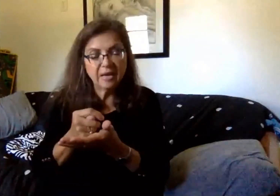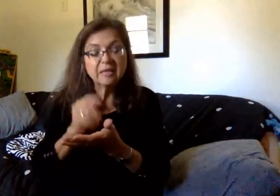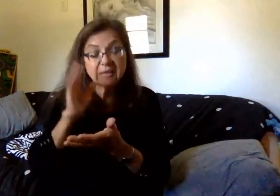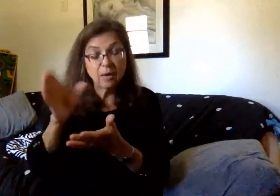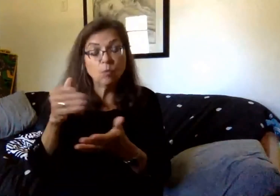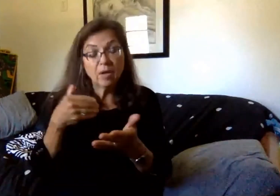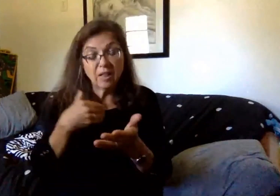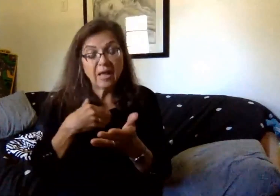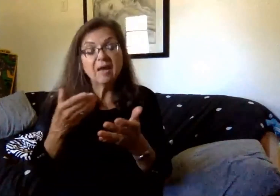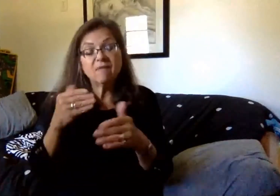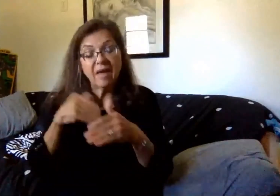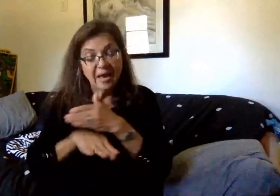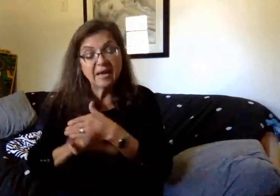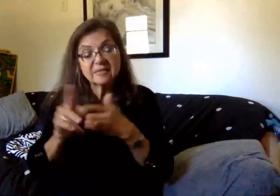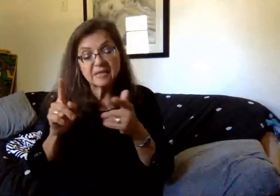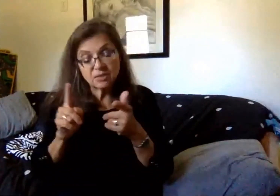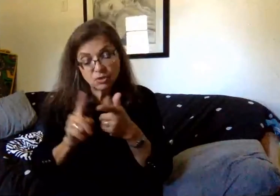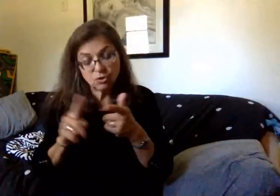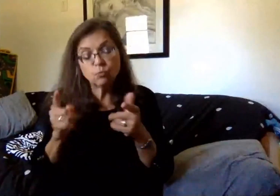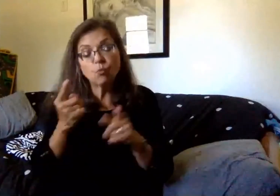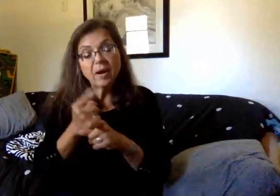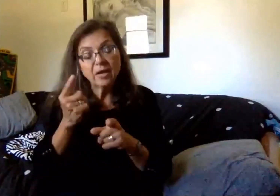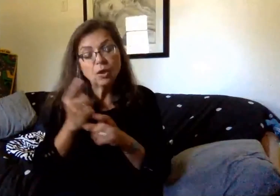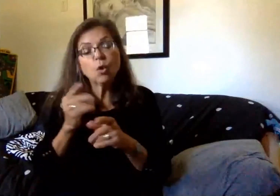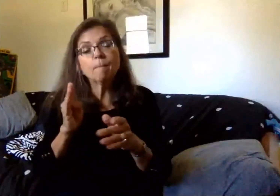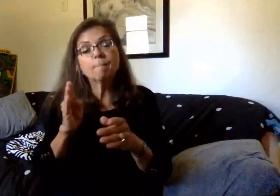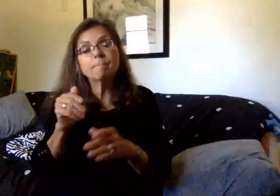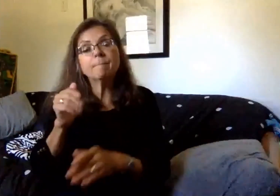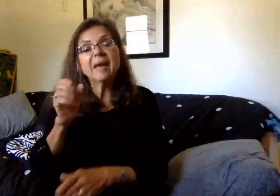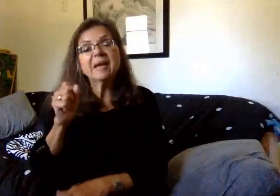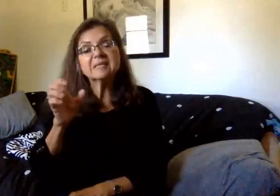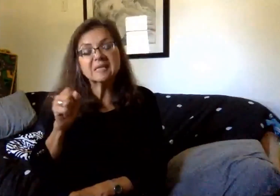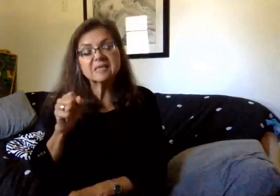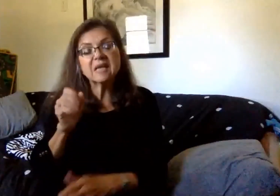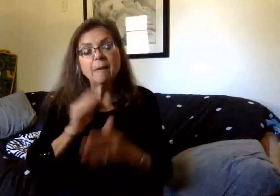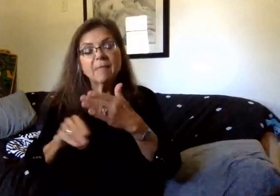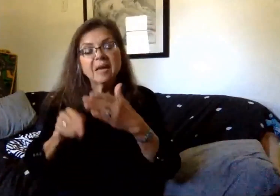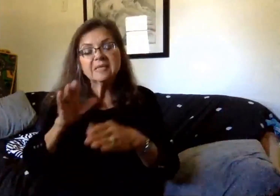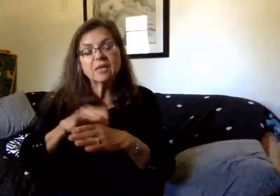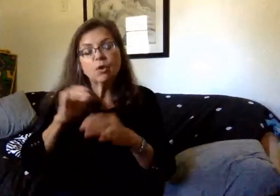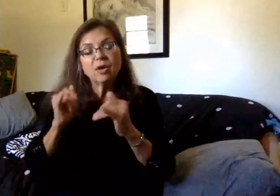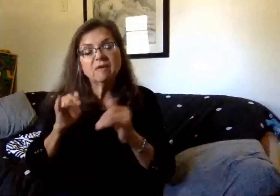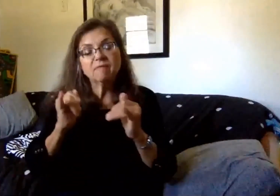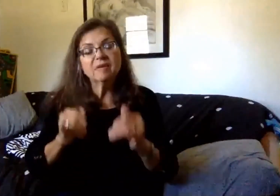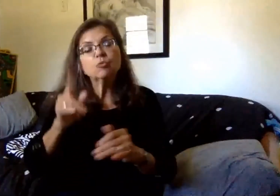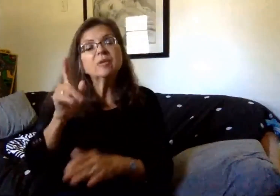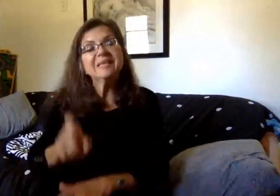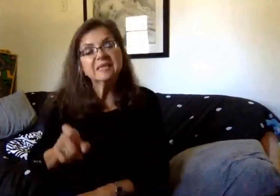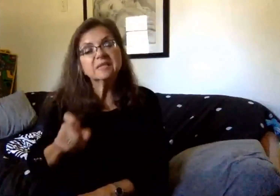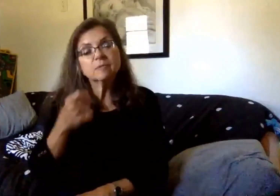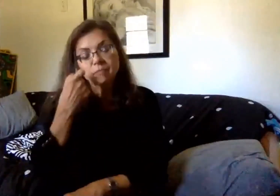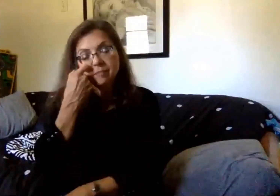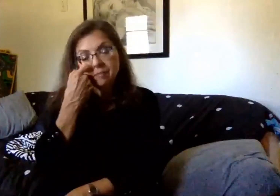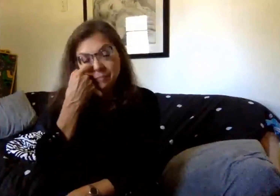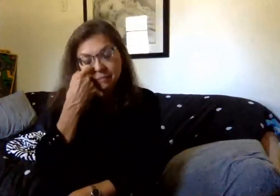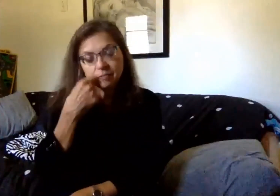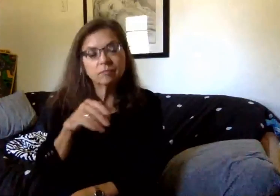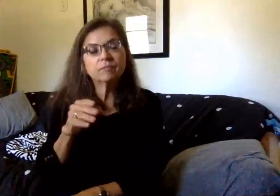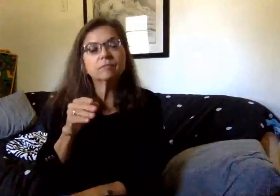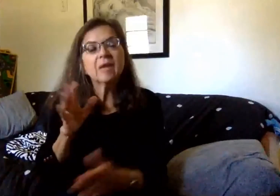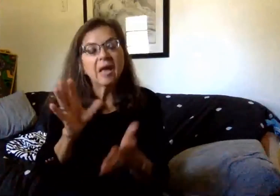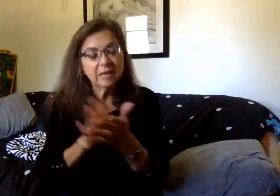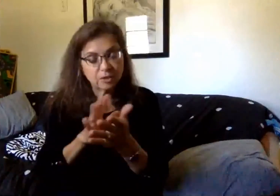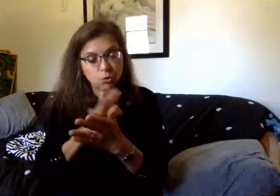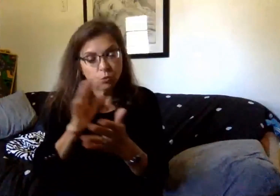case managers, related service providers on a regular basis based on their individual needs outlined on their IEP. As the school year